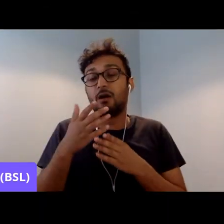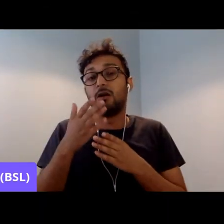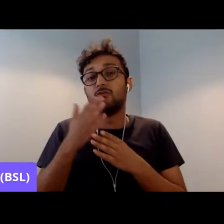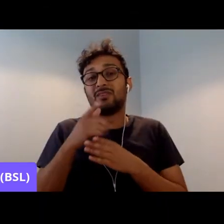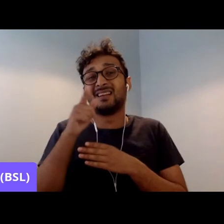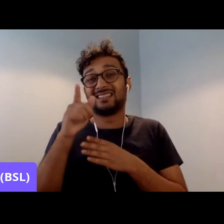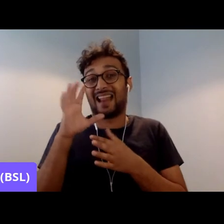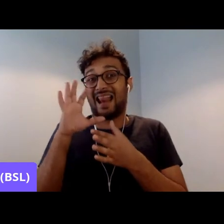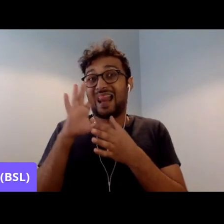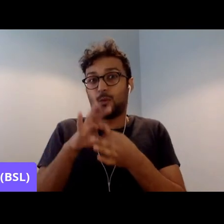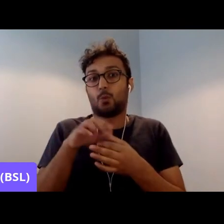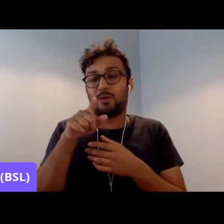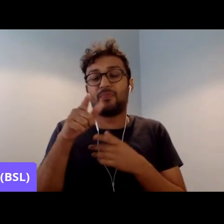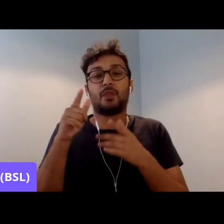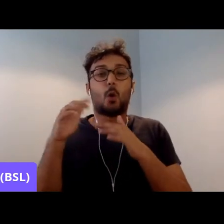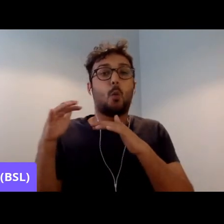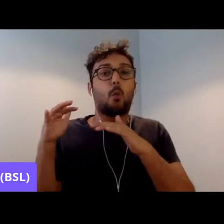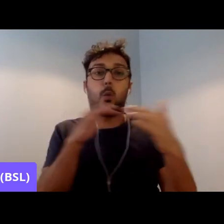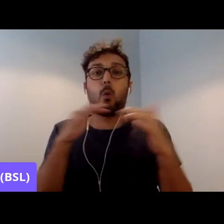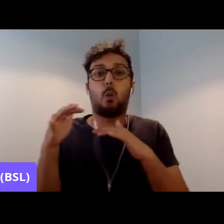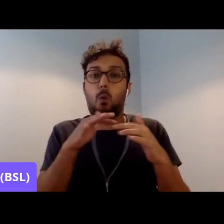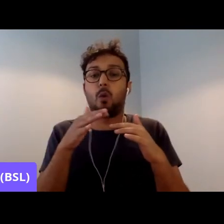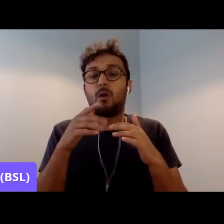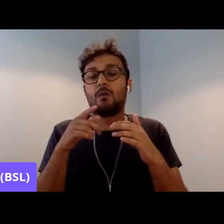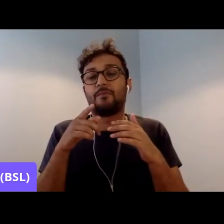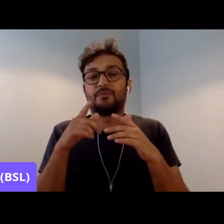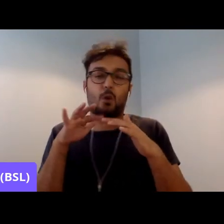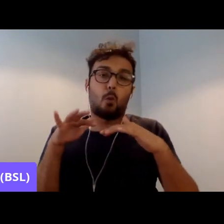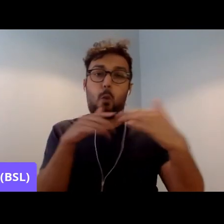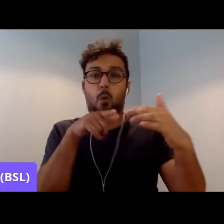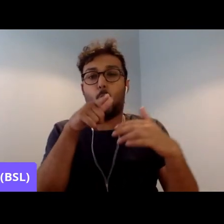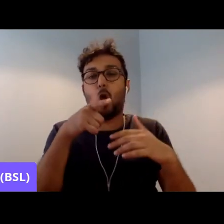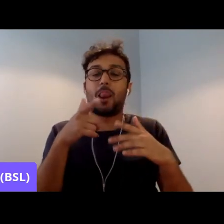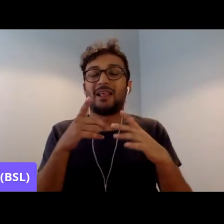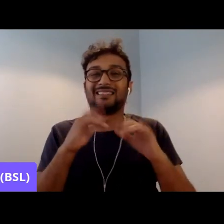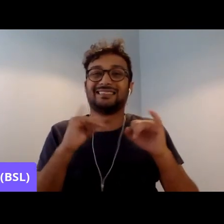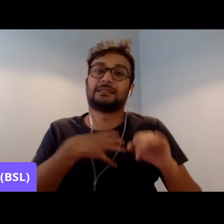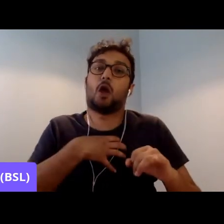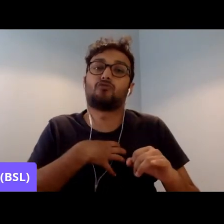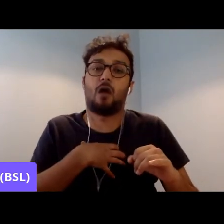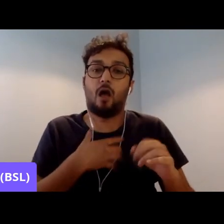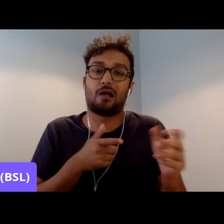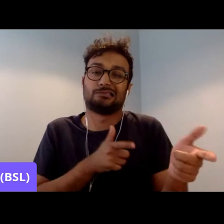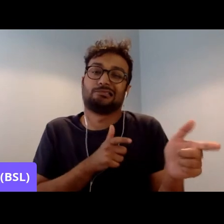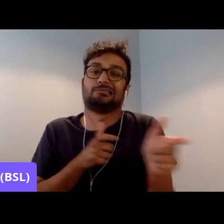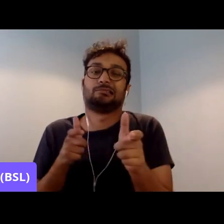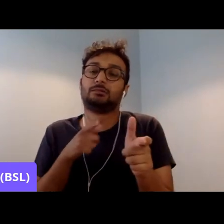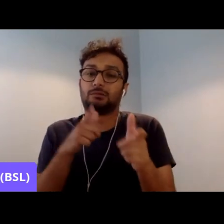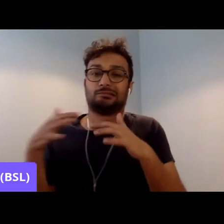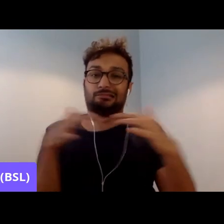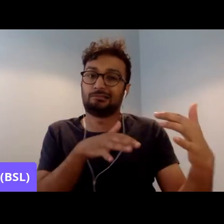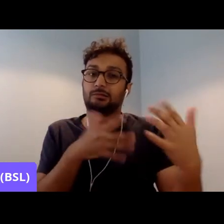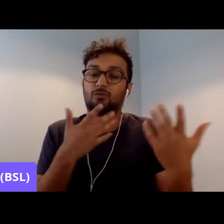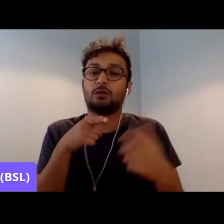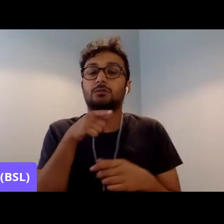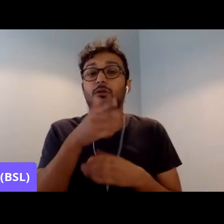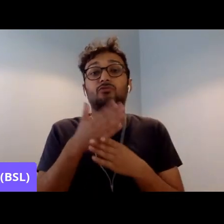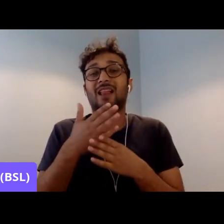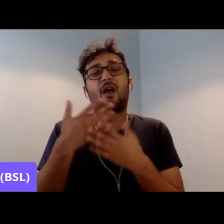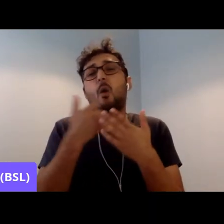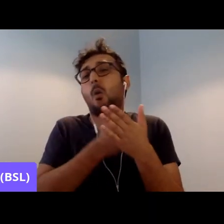on terror, which certainly exacerbates, I mean, there was always Islamophobia, because it was something which came out of colonialism,